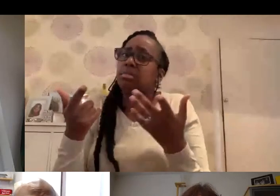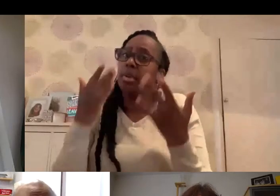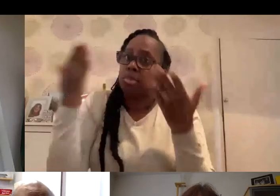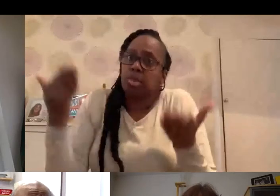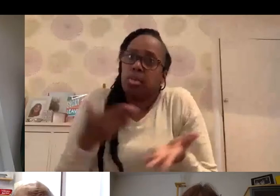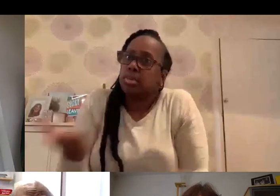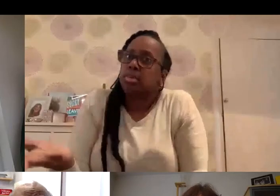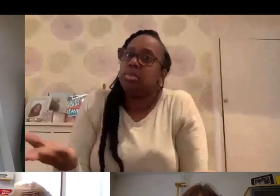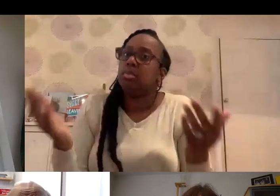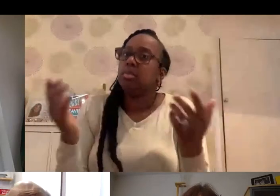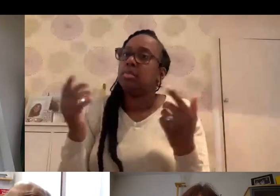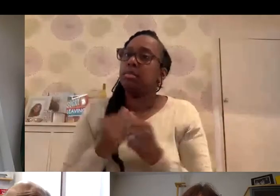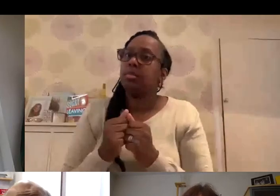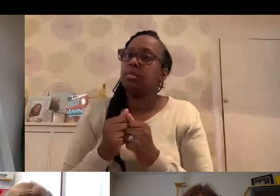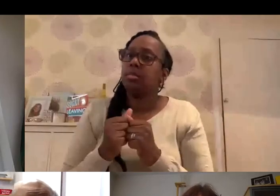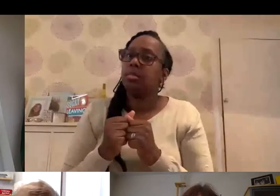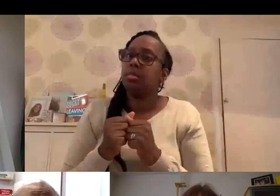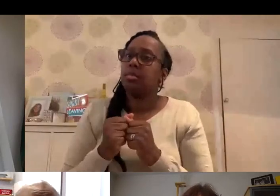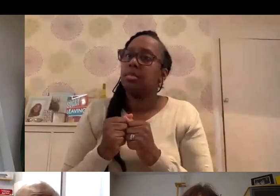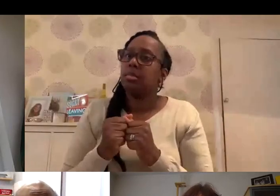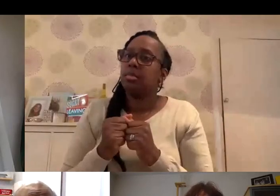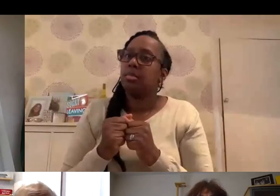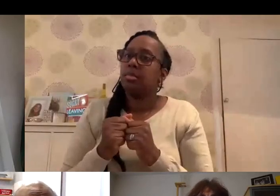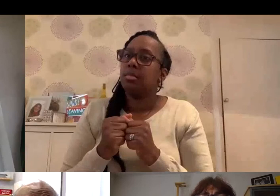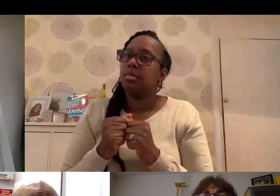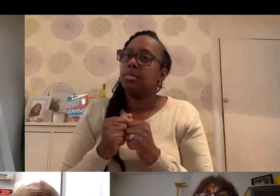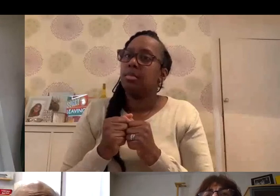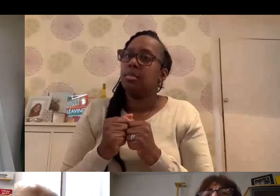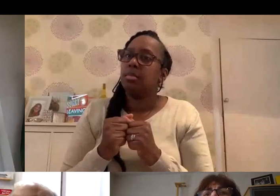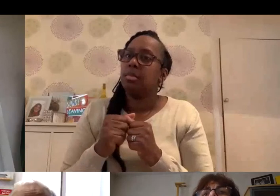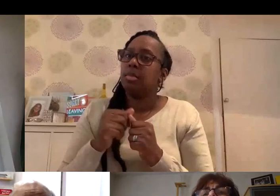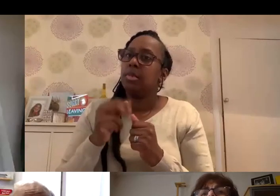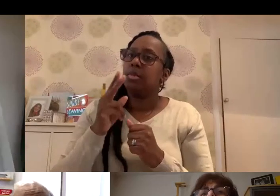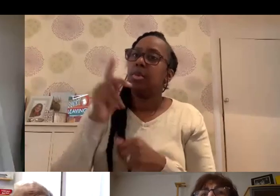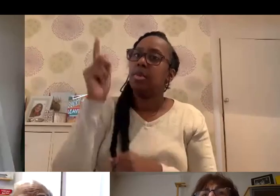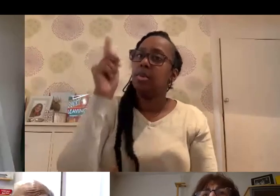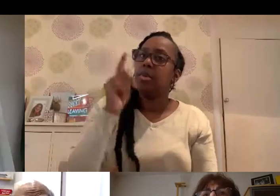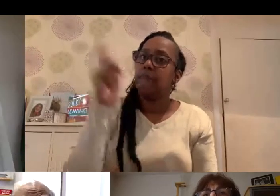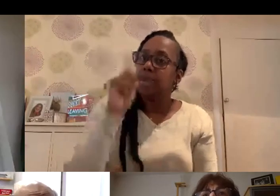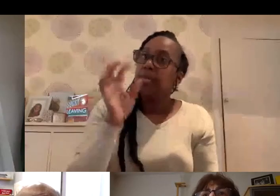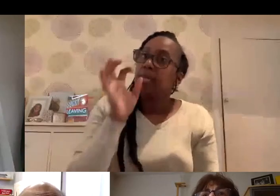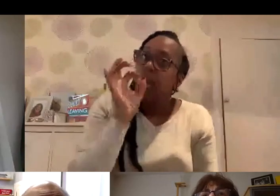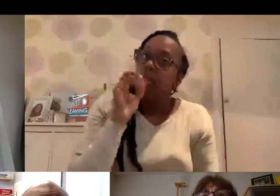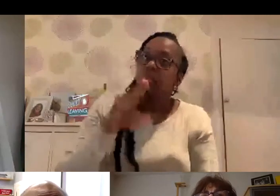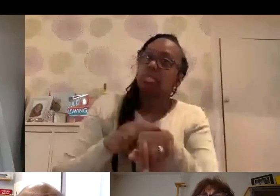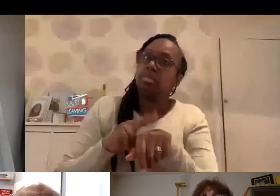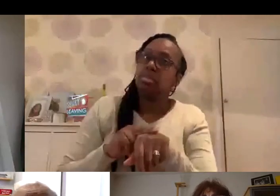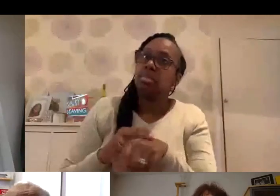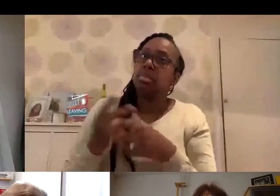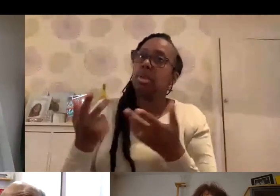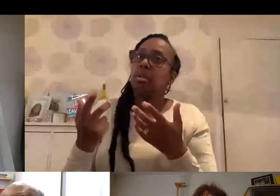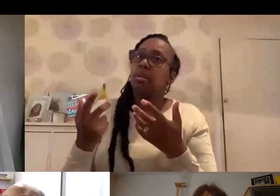don't know much about. So I think I strongly recommend people to seek that reassurance from doctors who